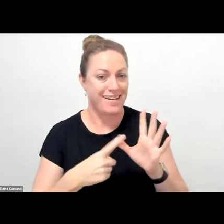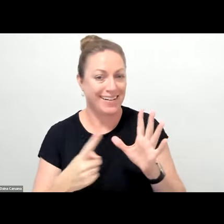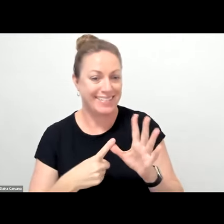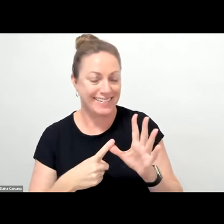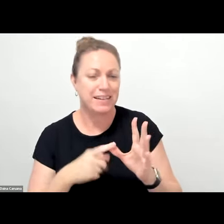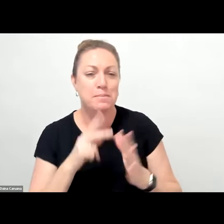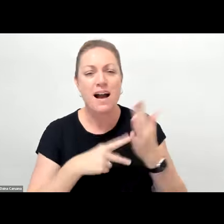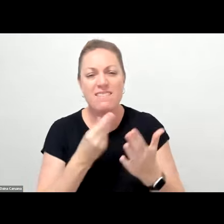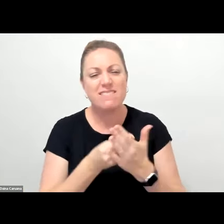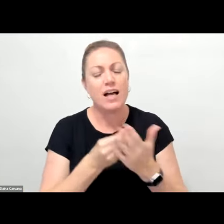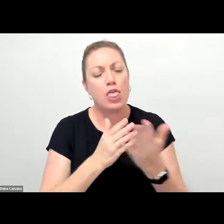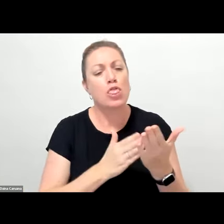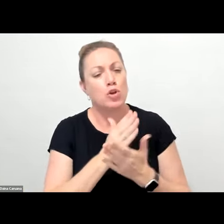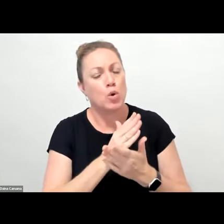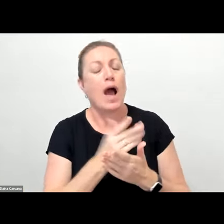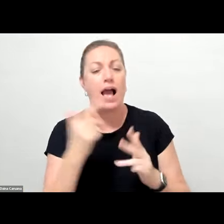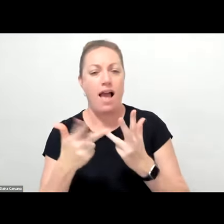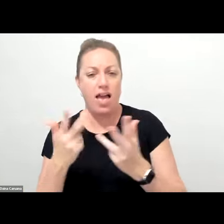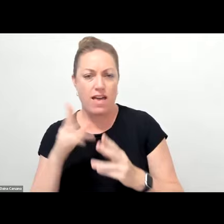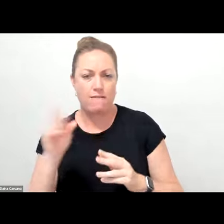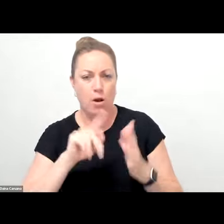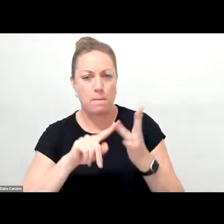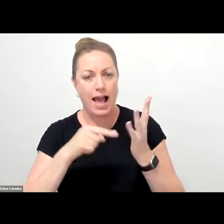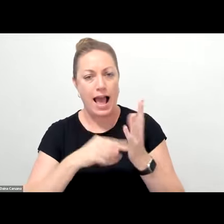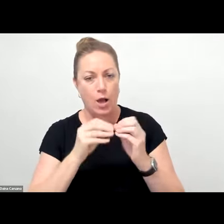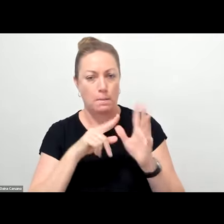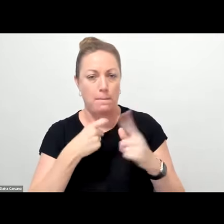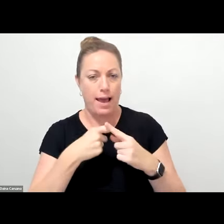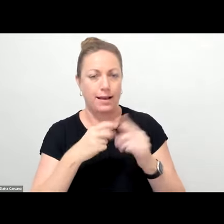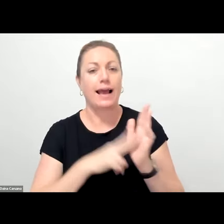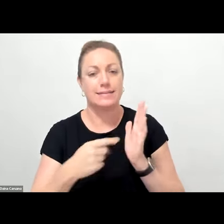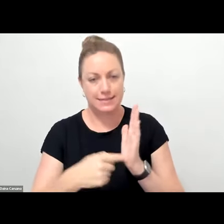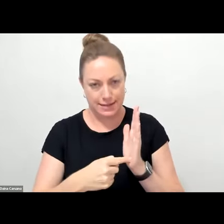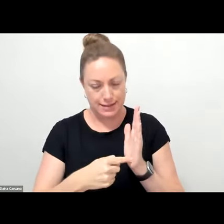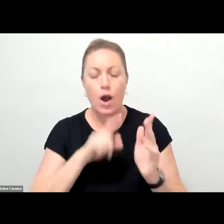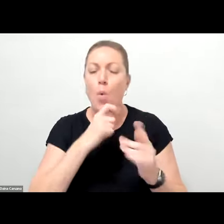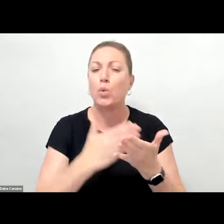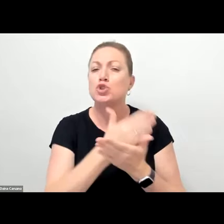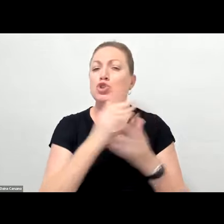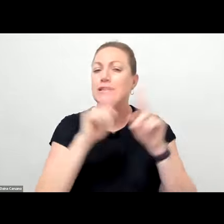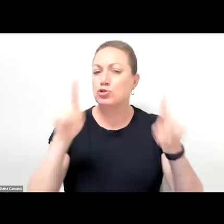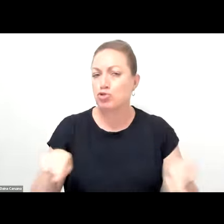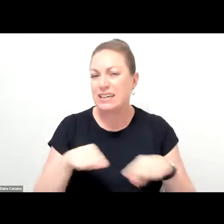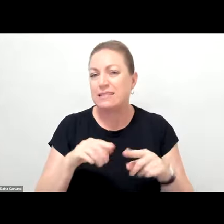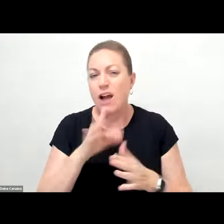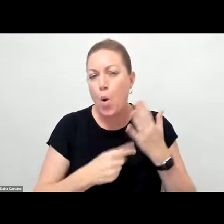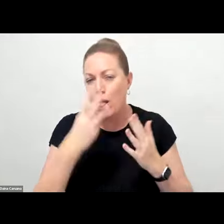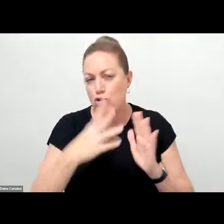through them and the rest through Art Back MT. And I'm going to share the screen now to watch this little three minute video.